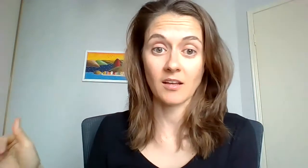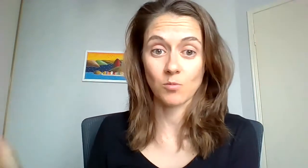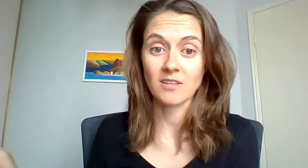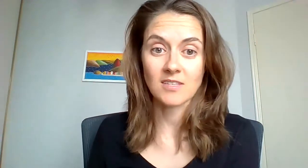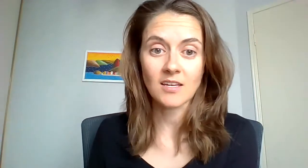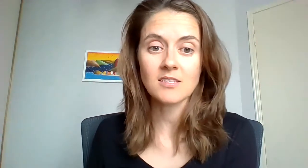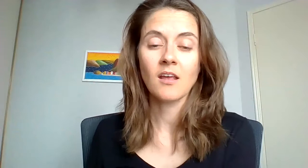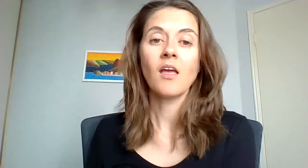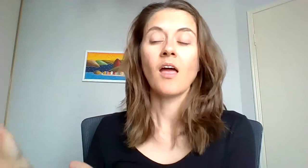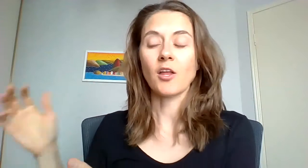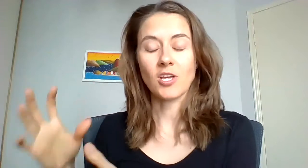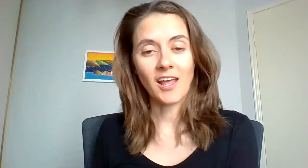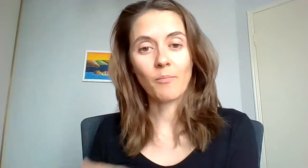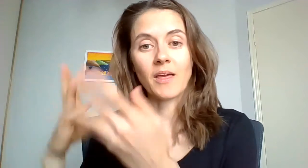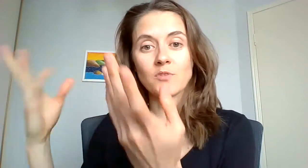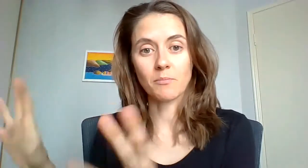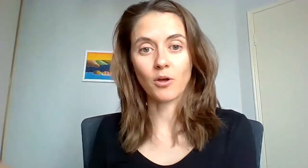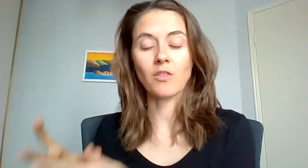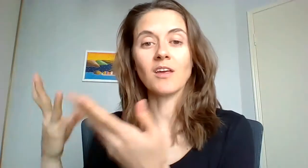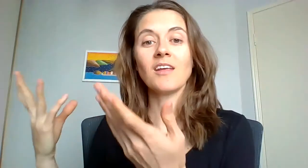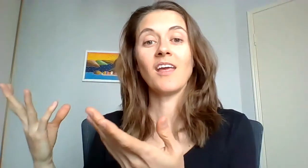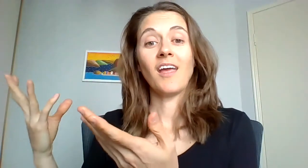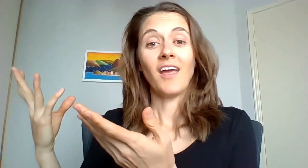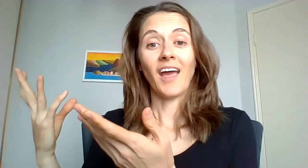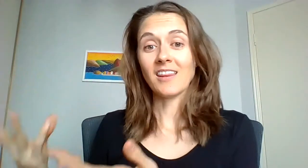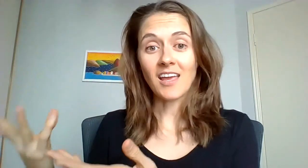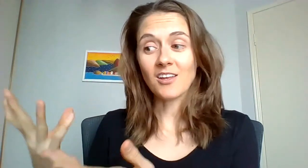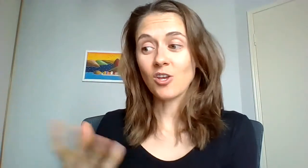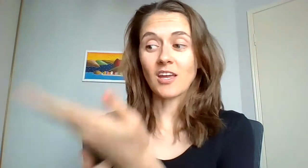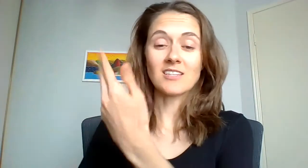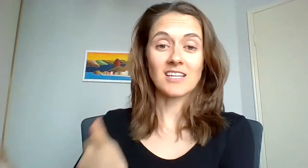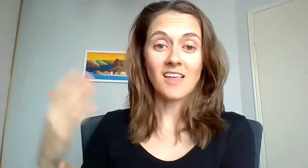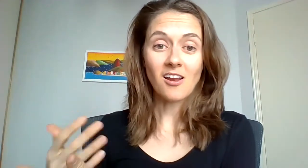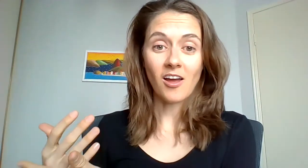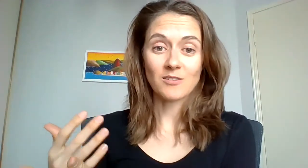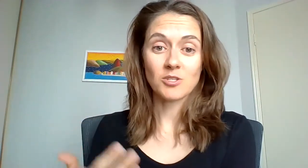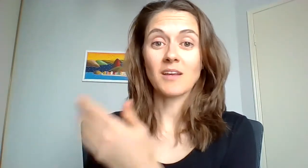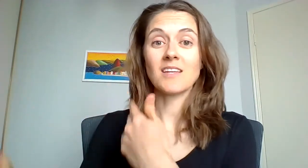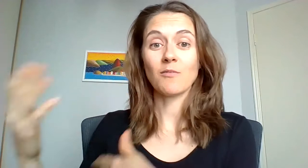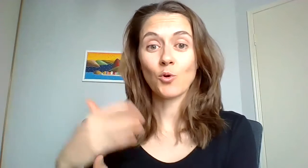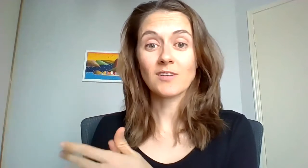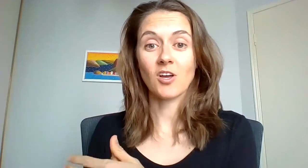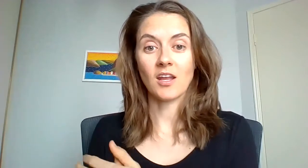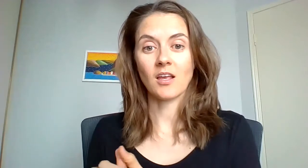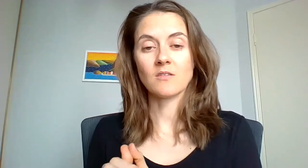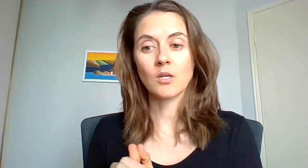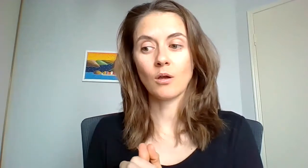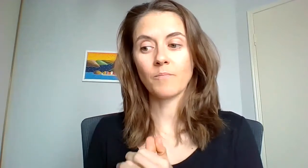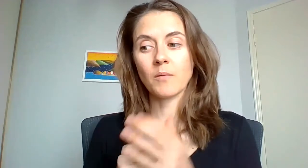x y z and you can help them to birth it and then you get to see their light which makes it even more exciting and so the